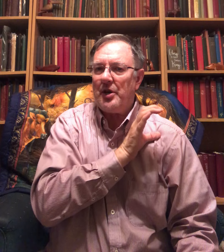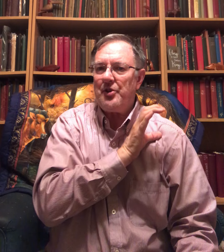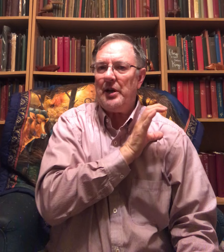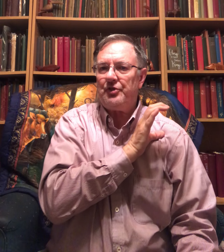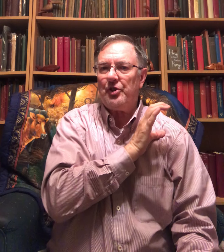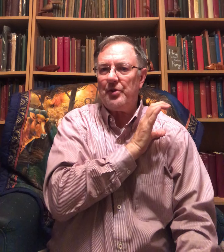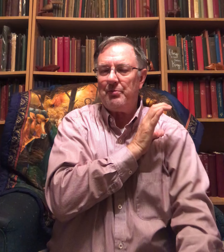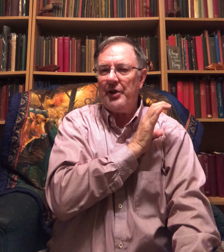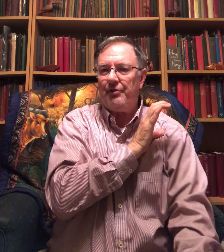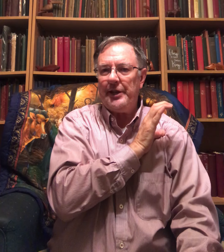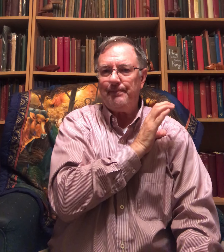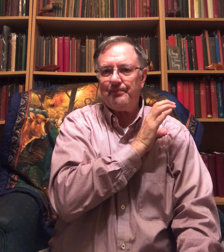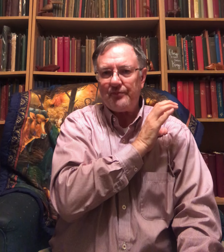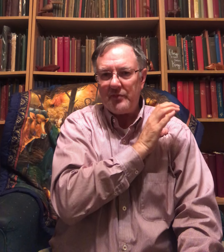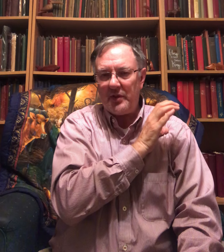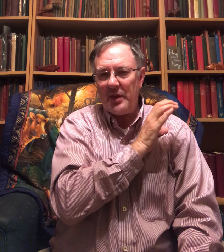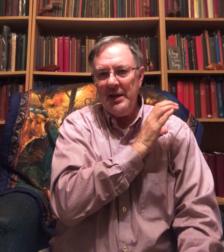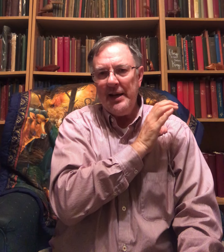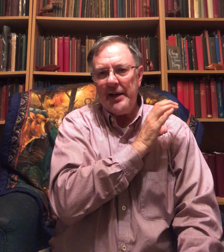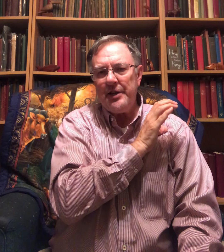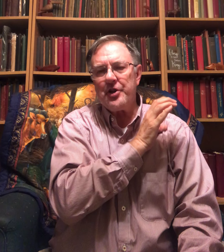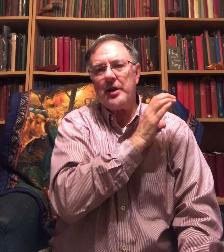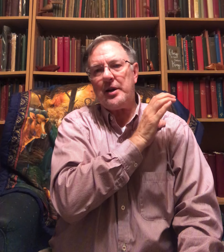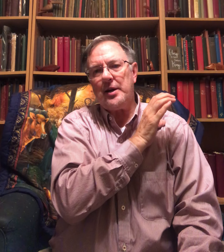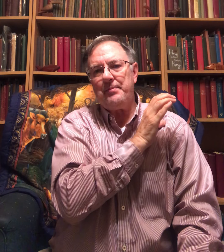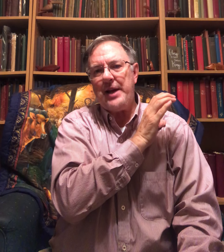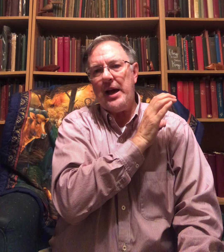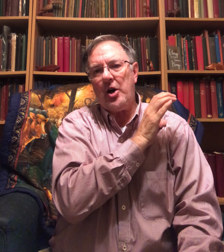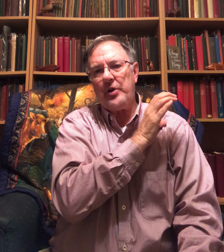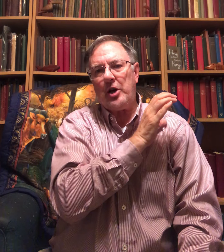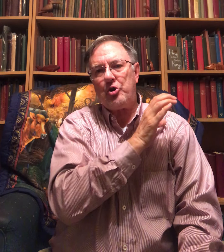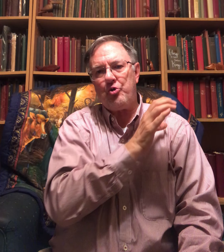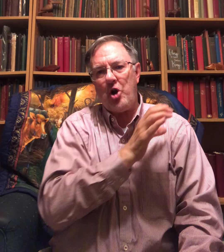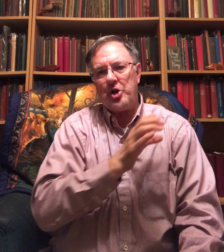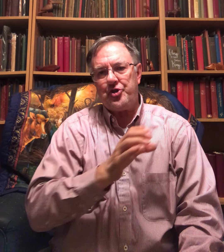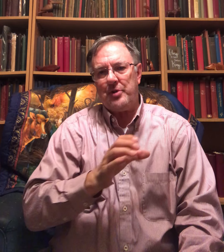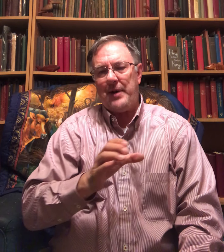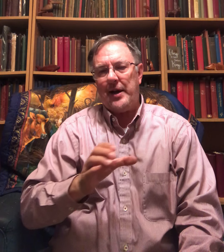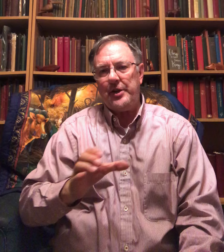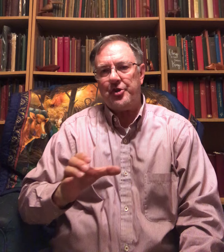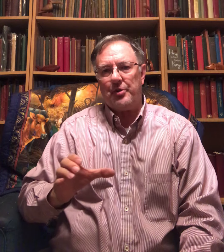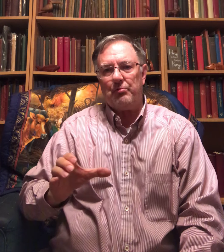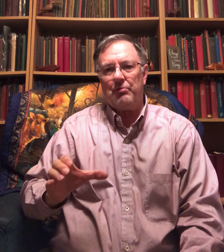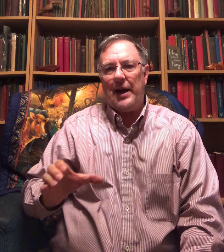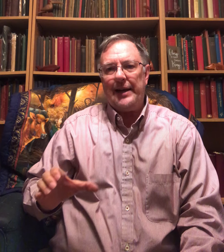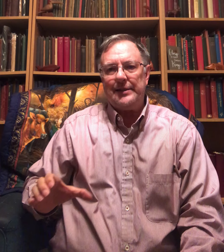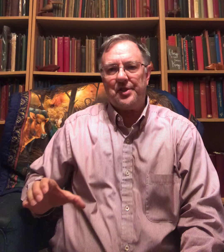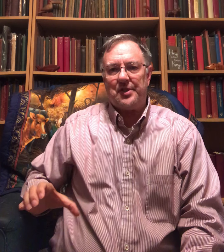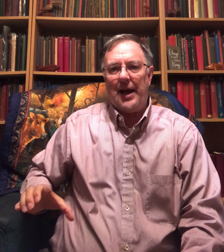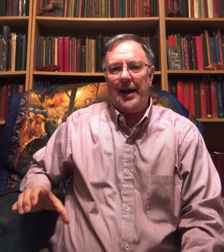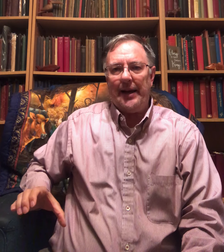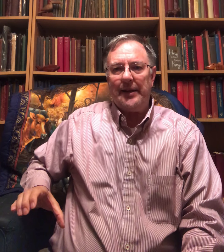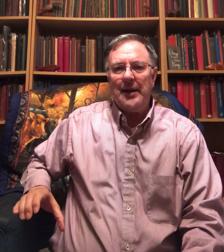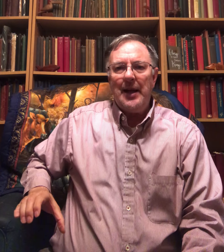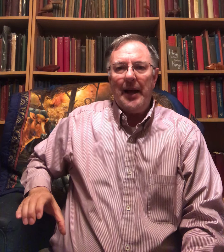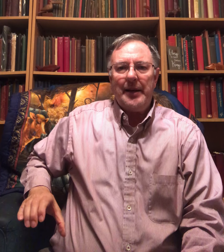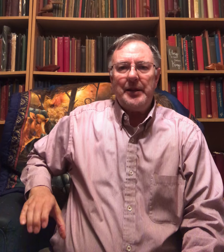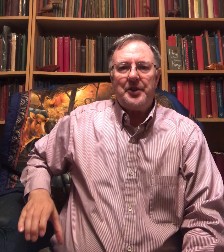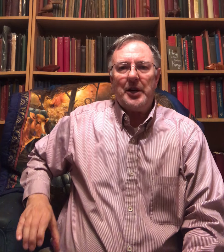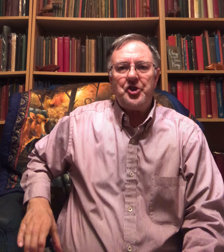on your left shoulder briefly. And then you're going to come down across your body to the right side, and then touch